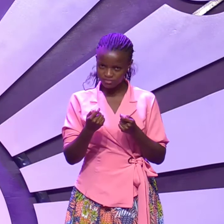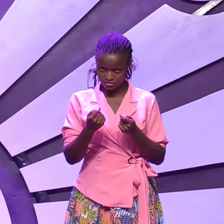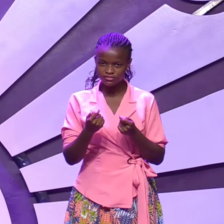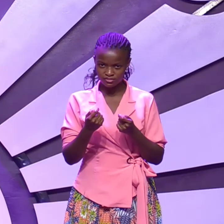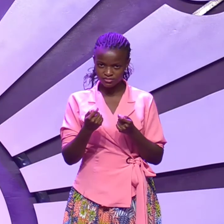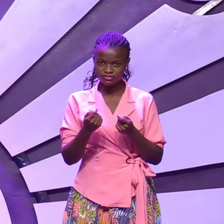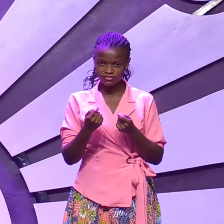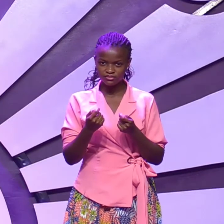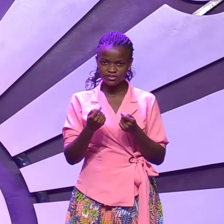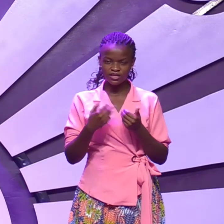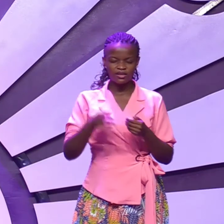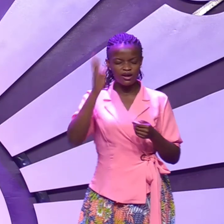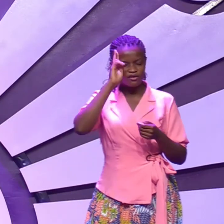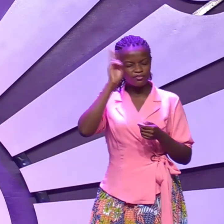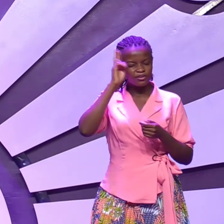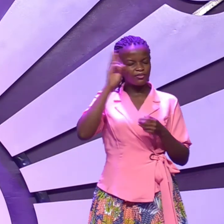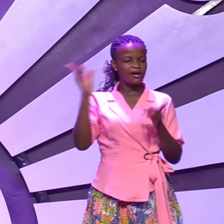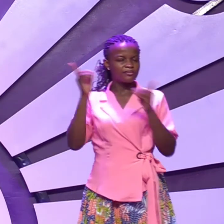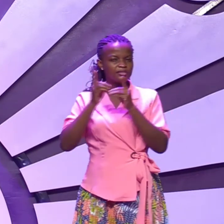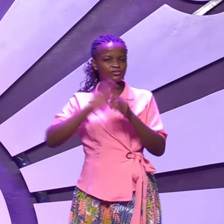I remember I met a woman in Mukono